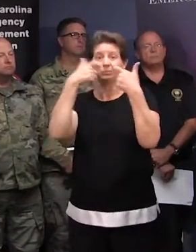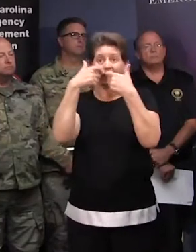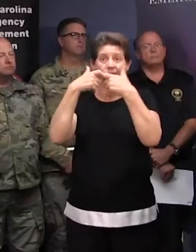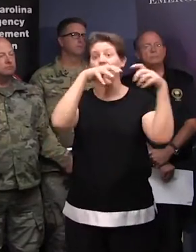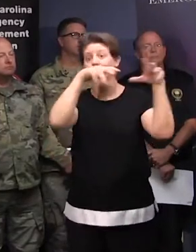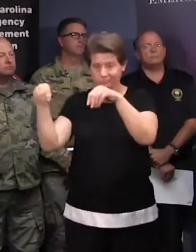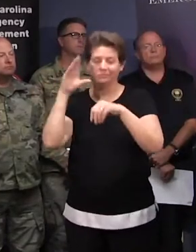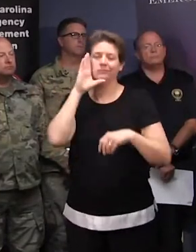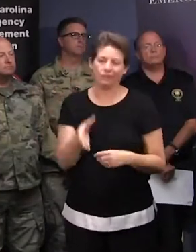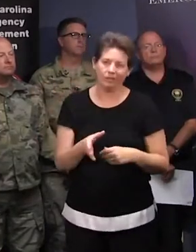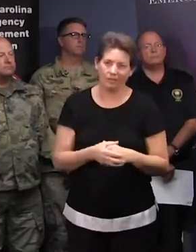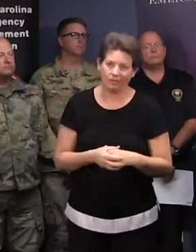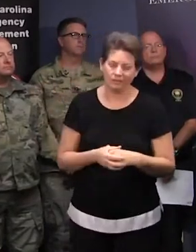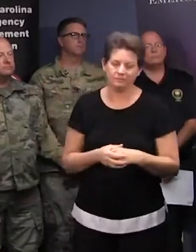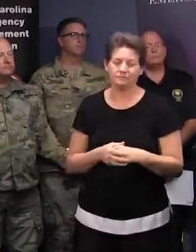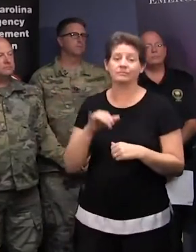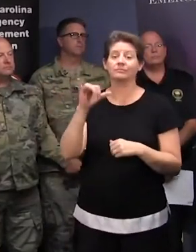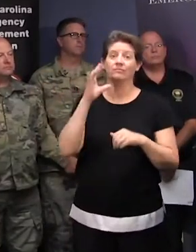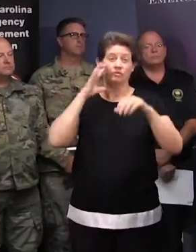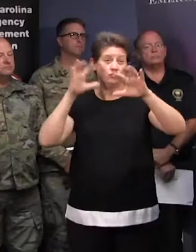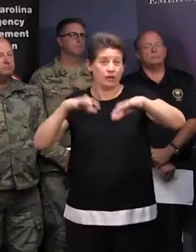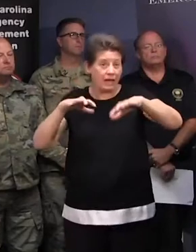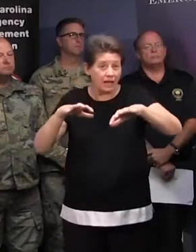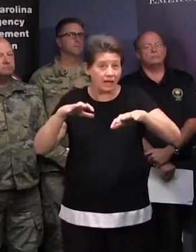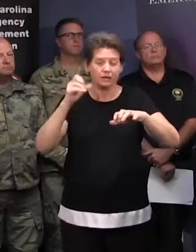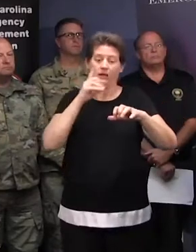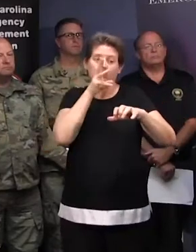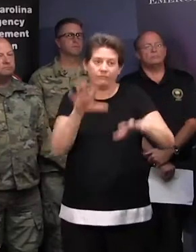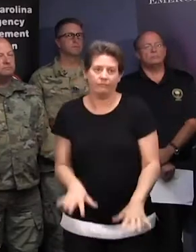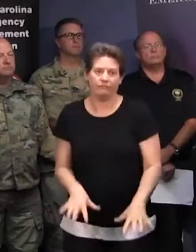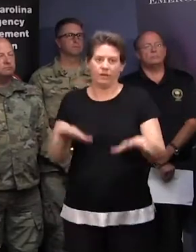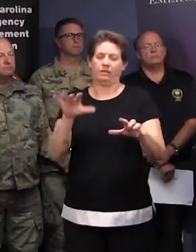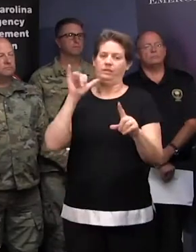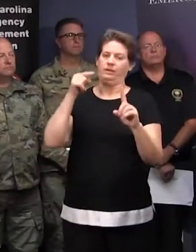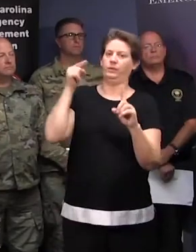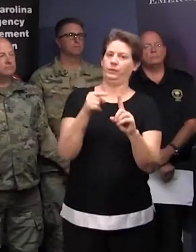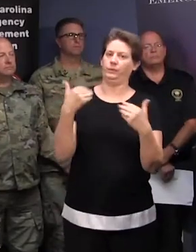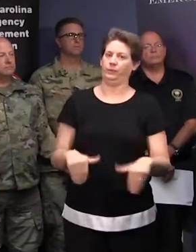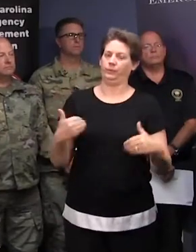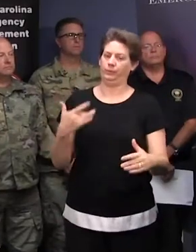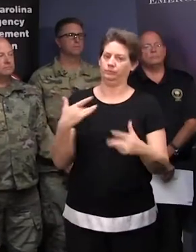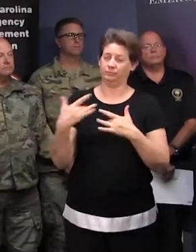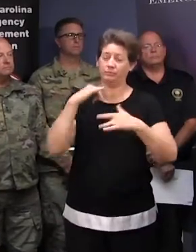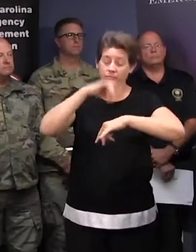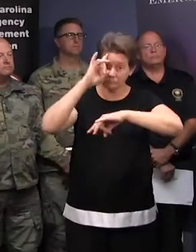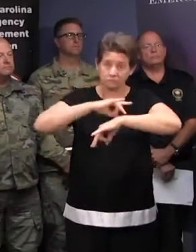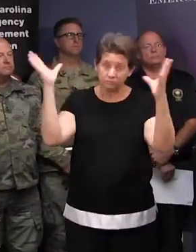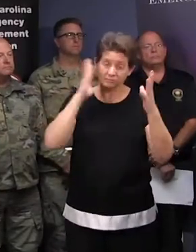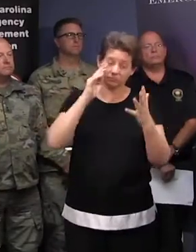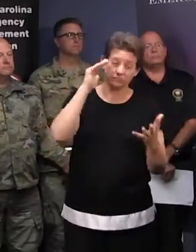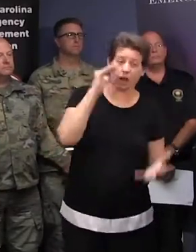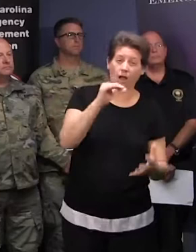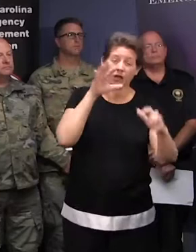Rainfall and the likelihood of deadly flash flooding is perhaps the biggest concern. Catastrophic rainfall amounts of